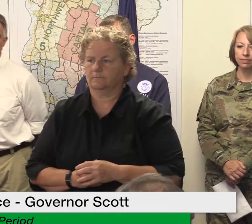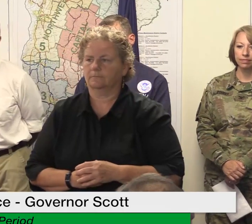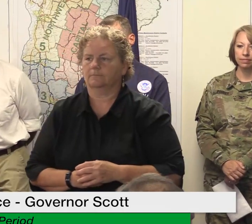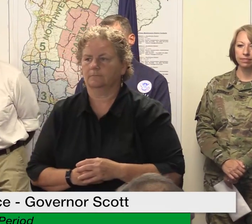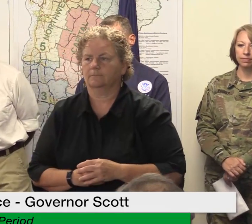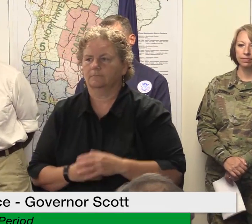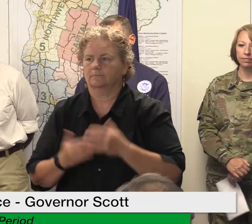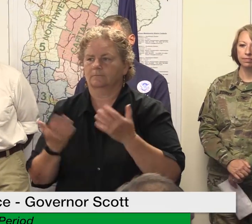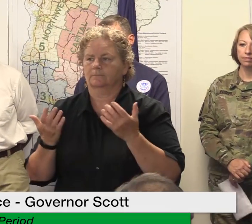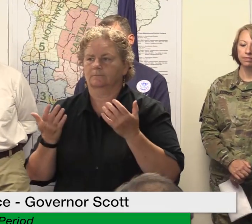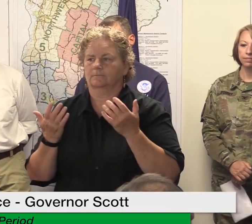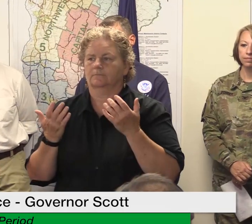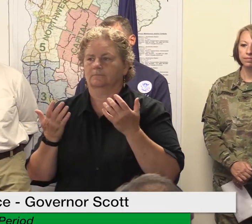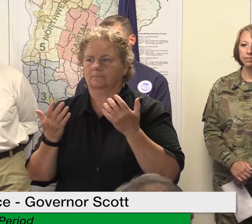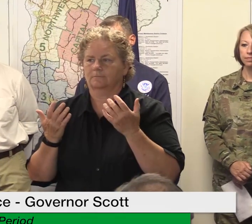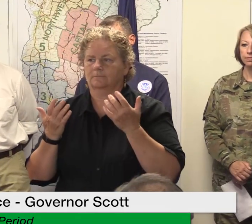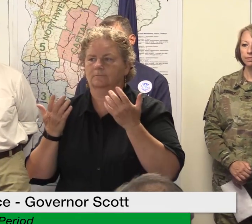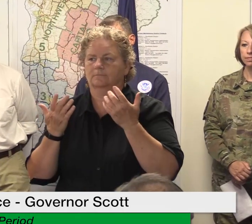make potential opportunities